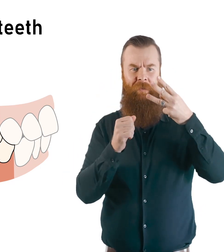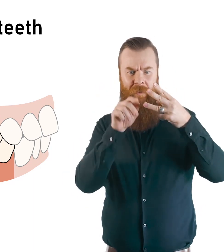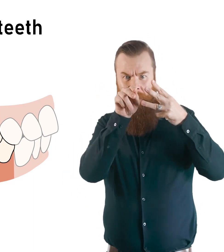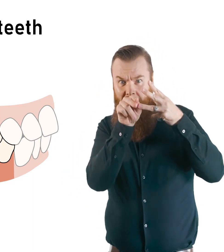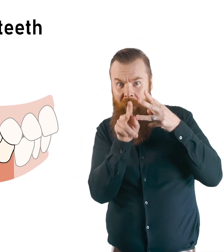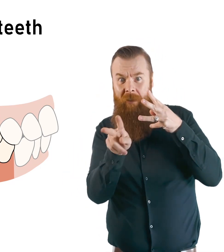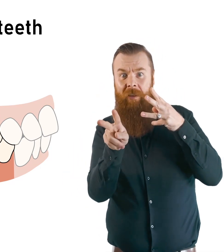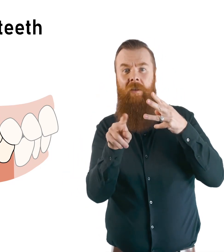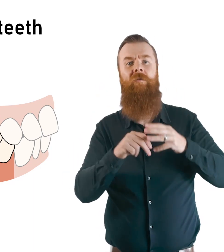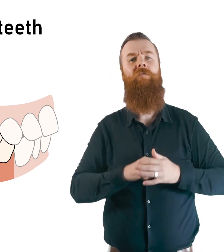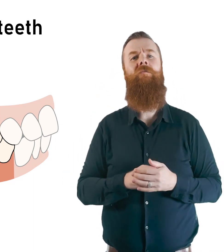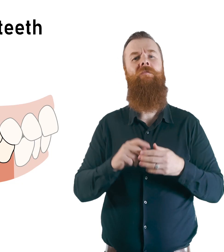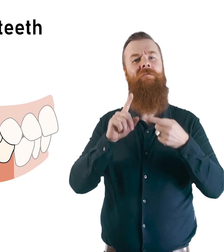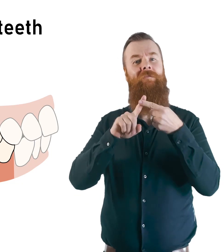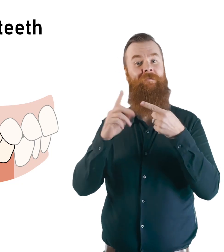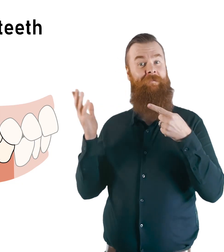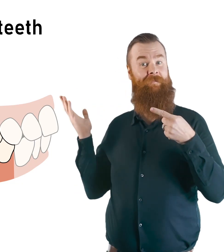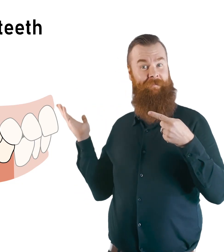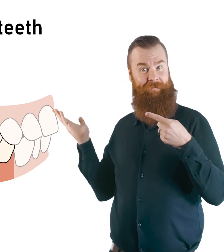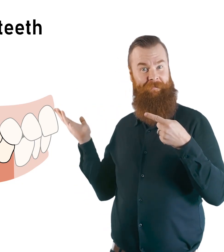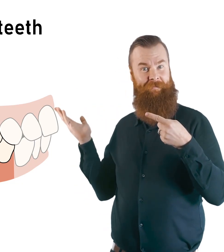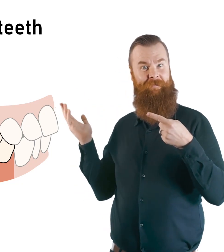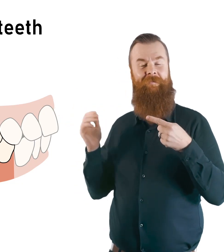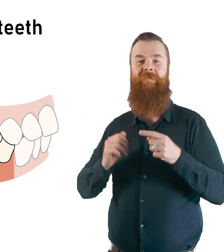Further back are the premolar and molar teeth.